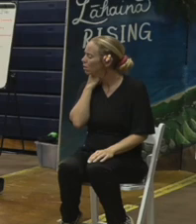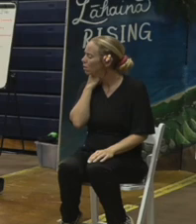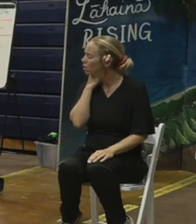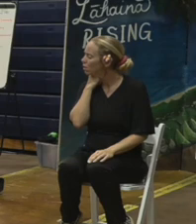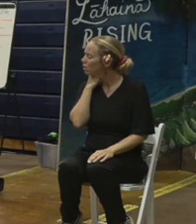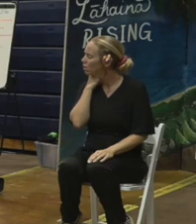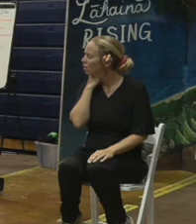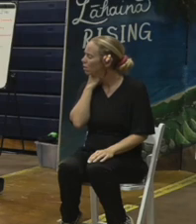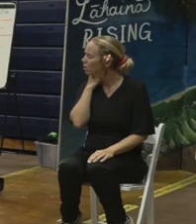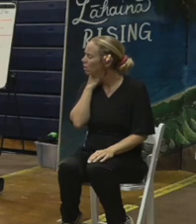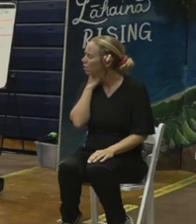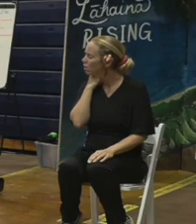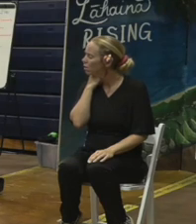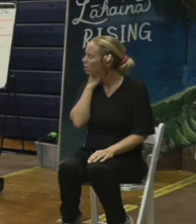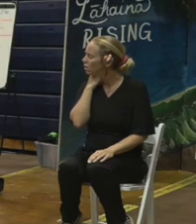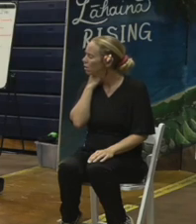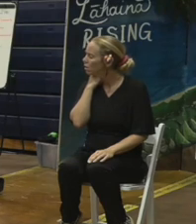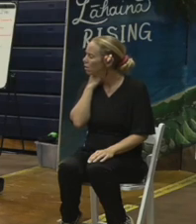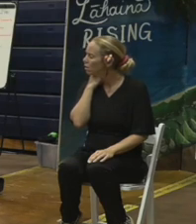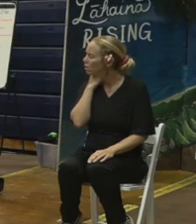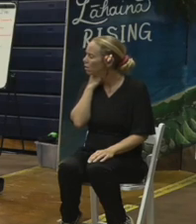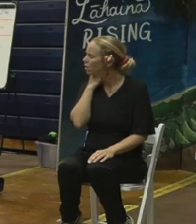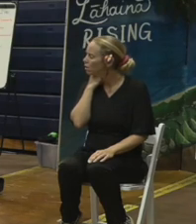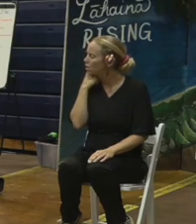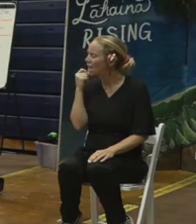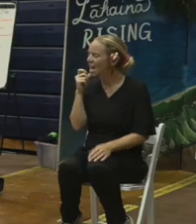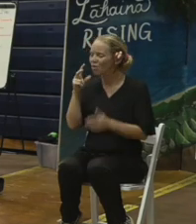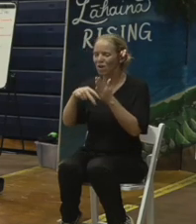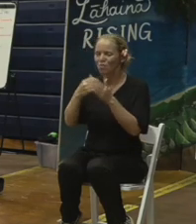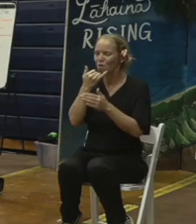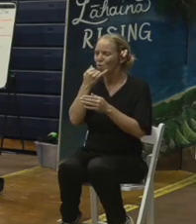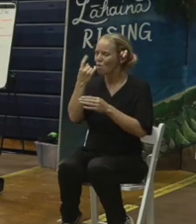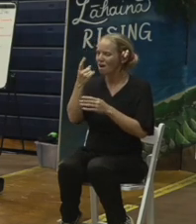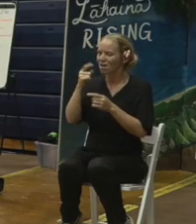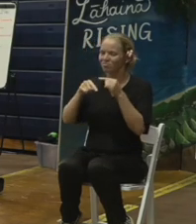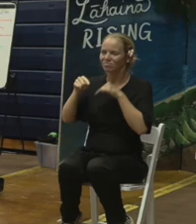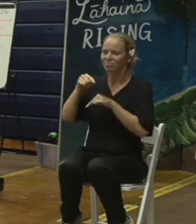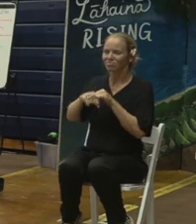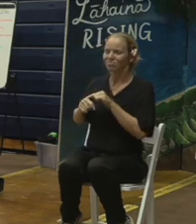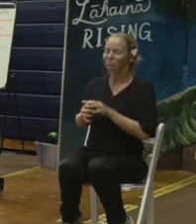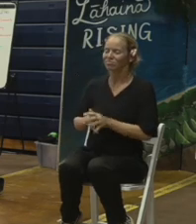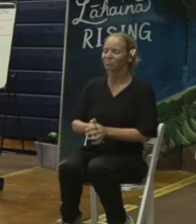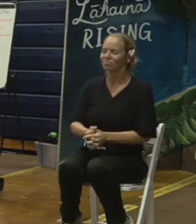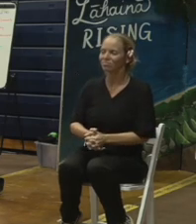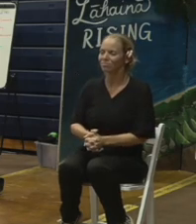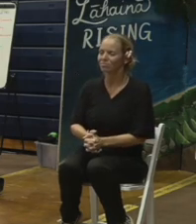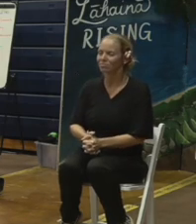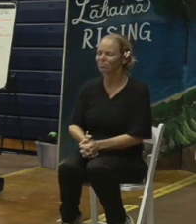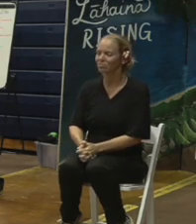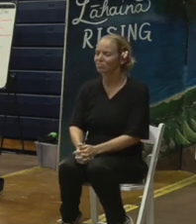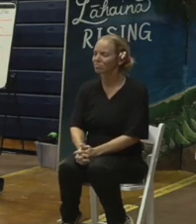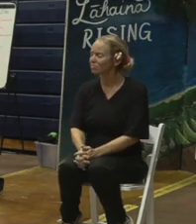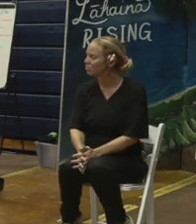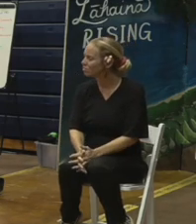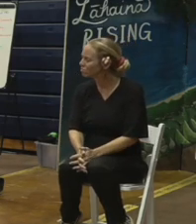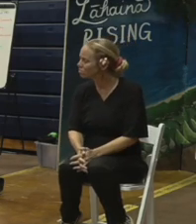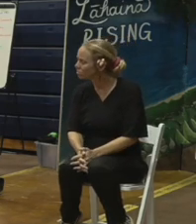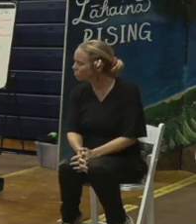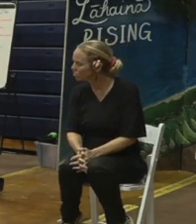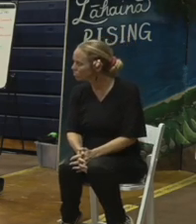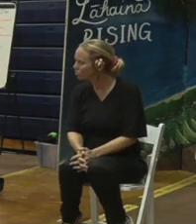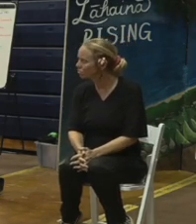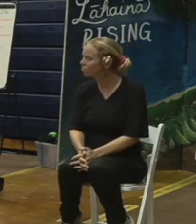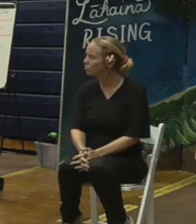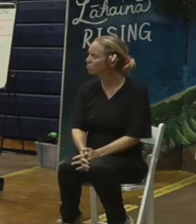Don't give me one I can't answer. I know I'm going to give you the wrong one. I know I saw one for you. Hang on a second. Here. After the debris is